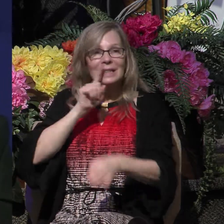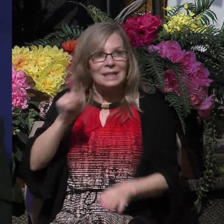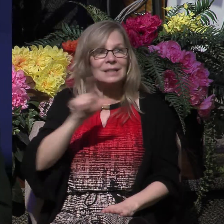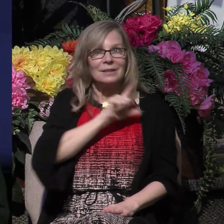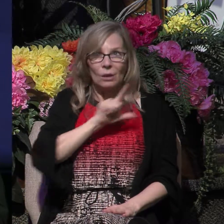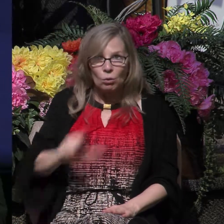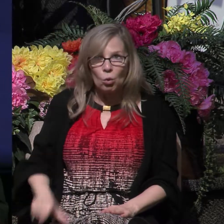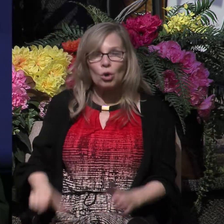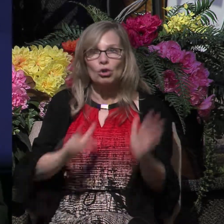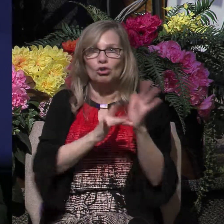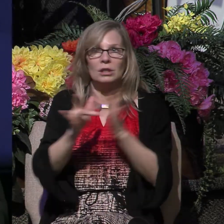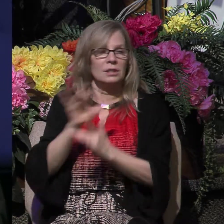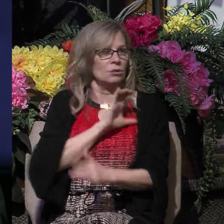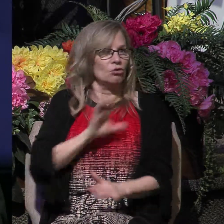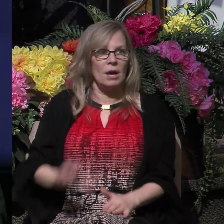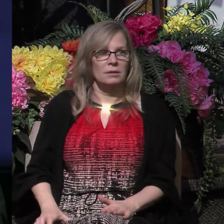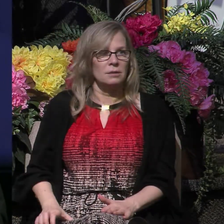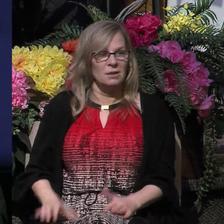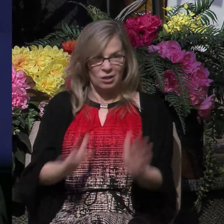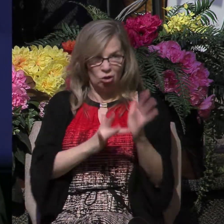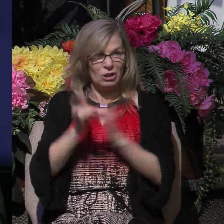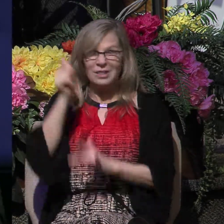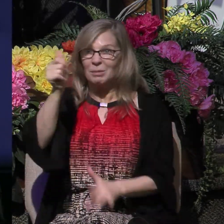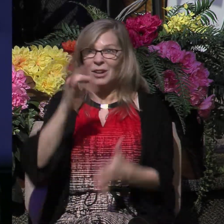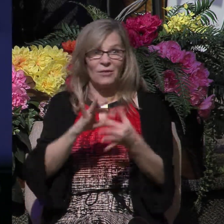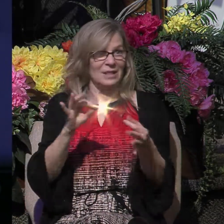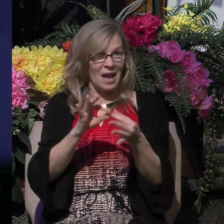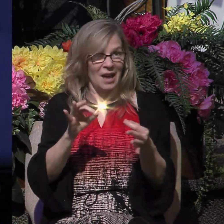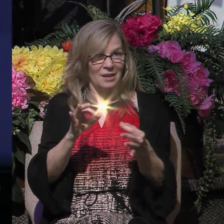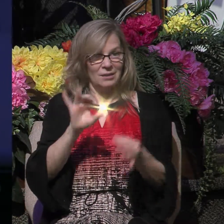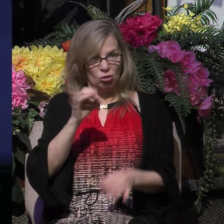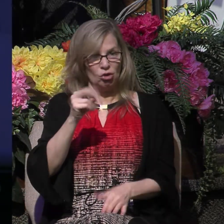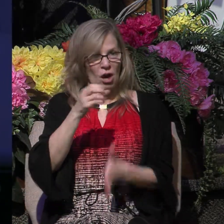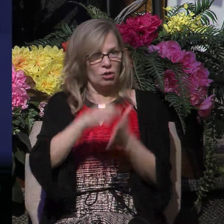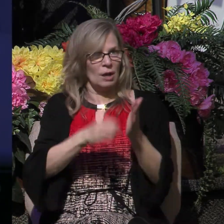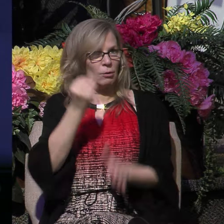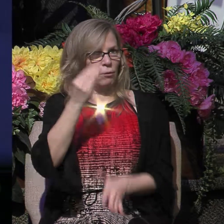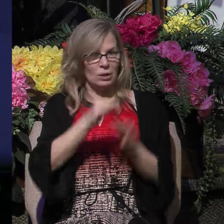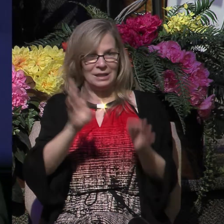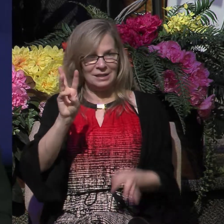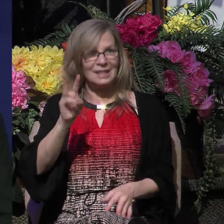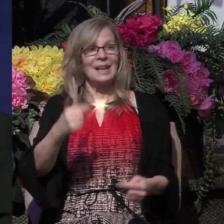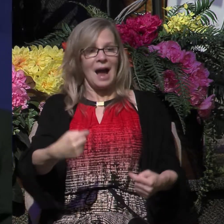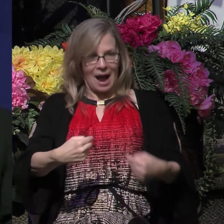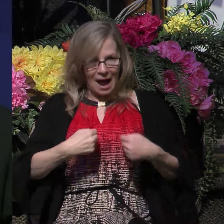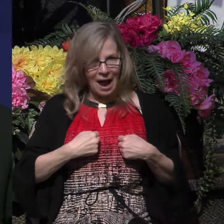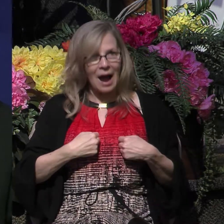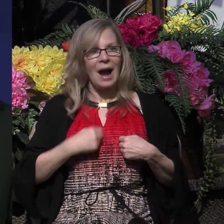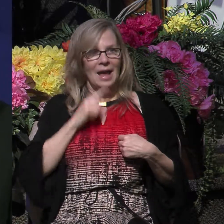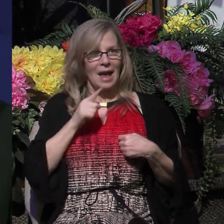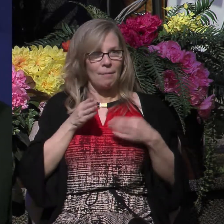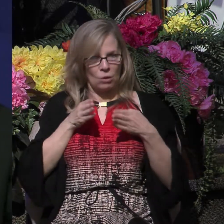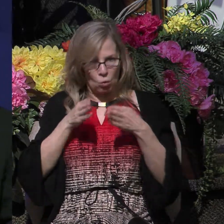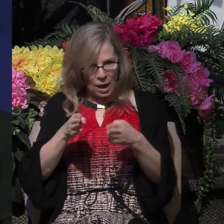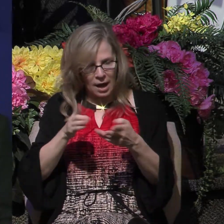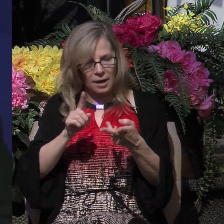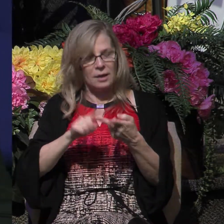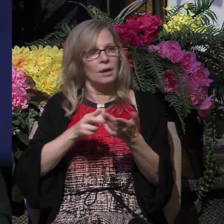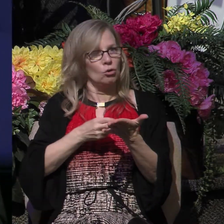Christ. Jesus himself said in John 14, 6, I am the way, the truth, and the life. No one comes